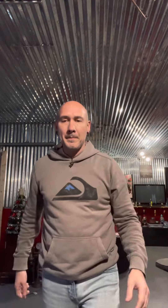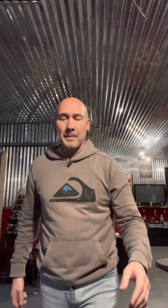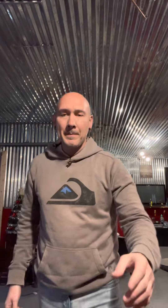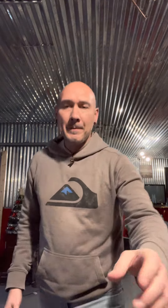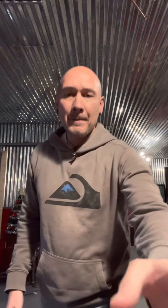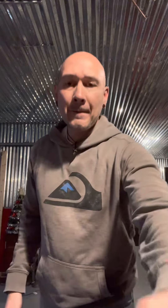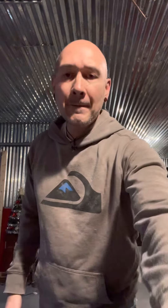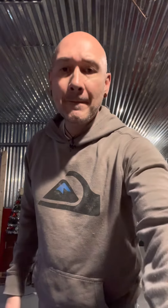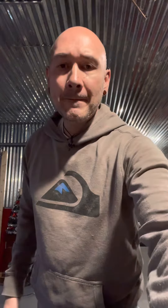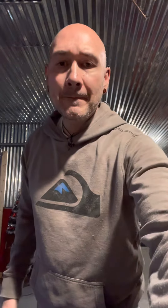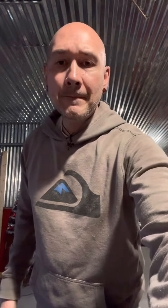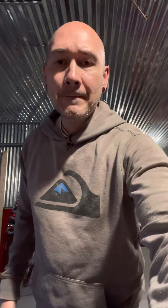See